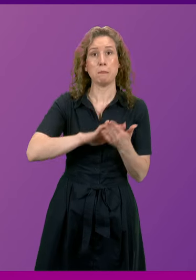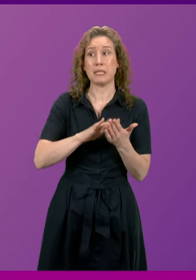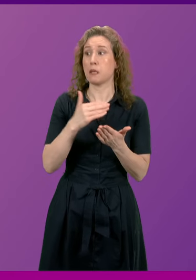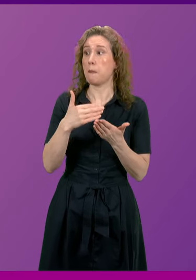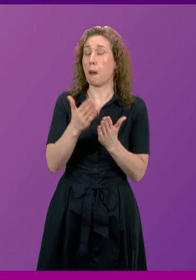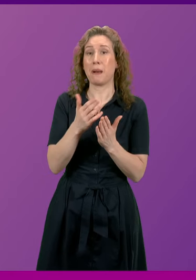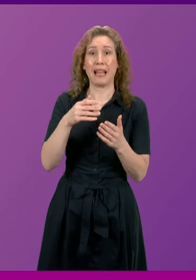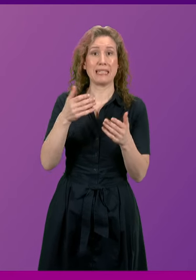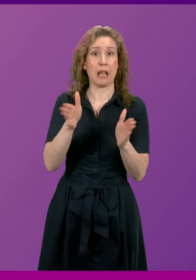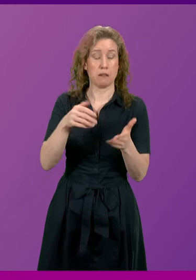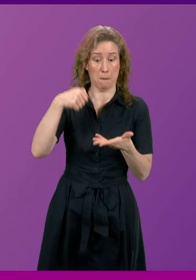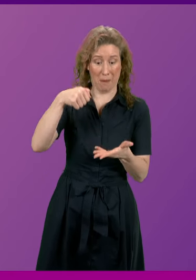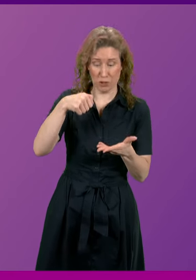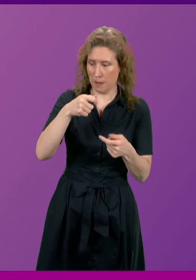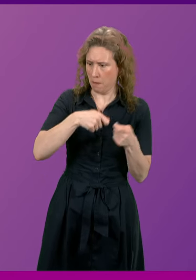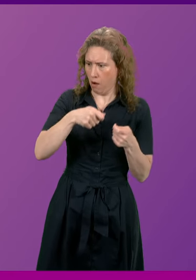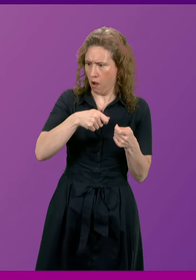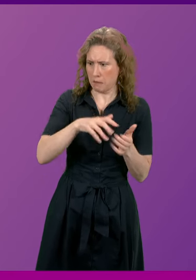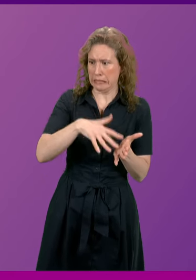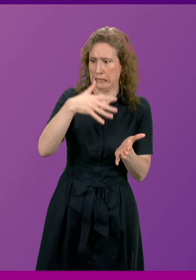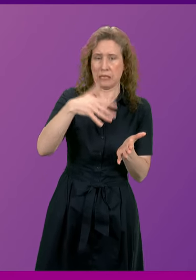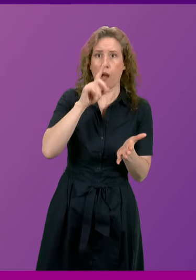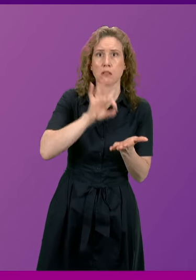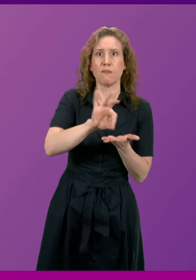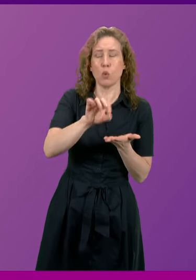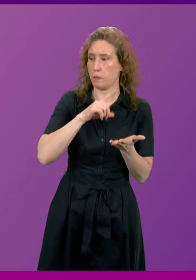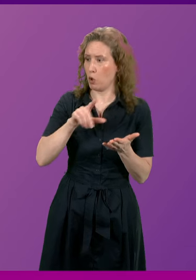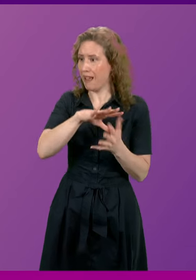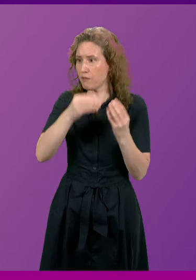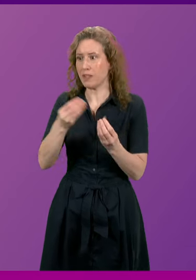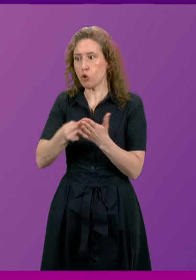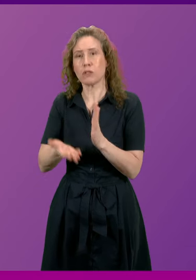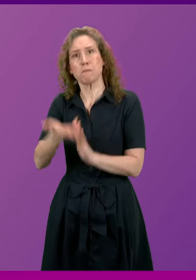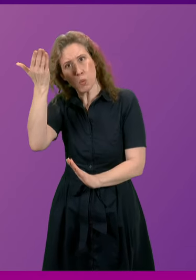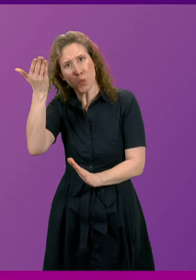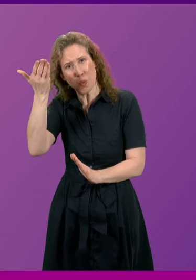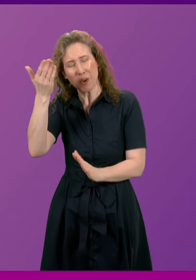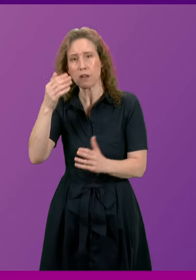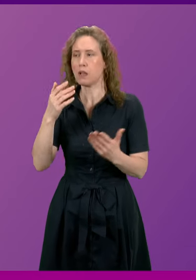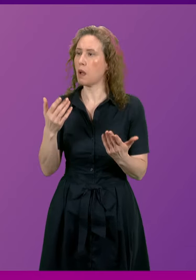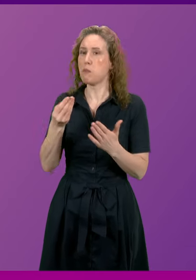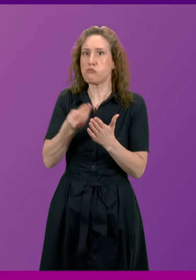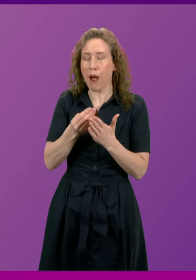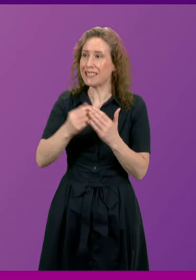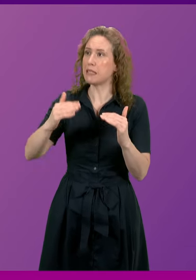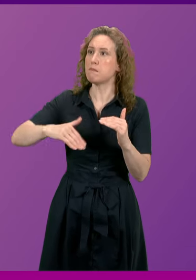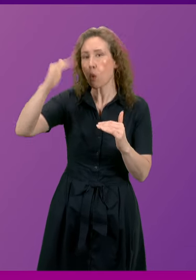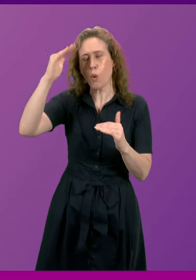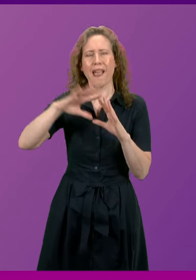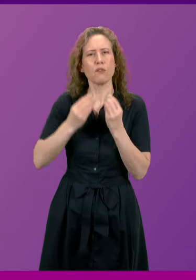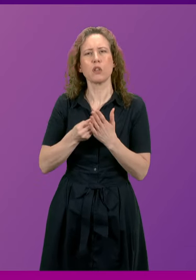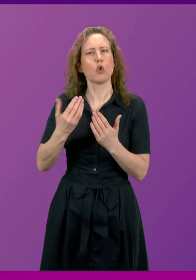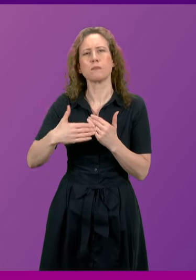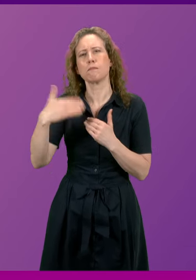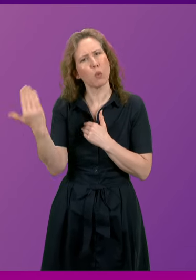sector budgets. So although inflation is lower today than it was a year ago, prices are still very much higher because